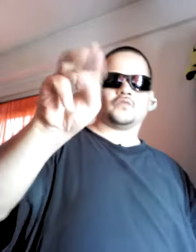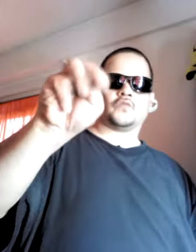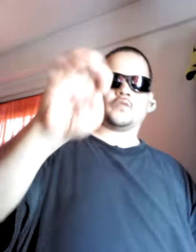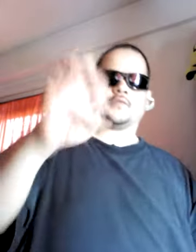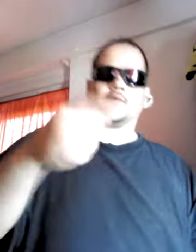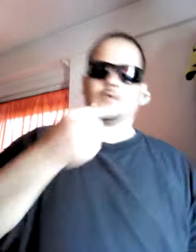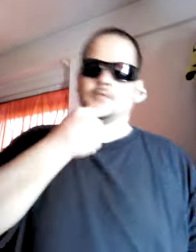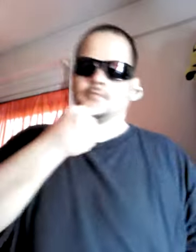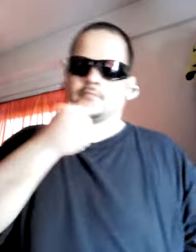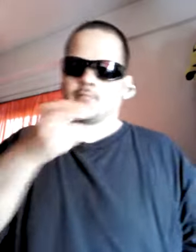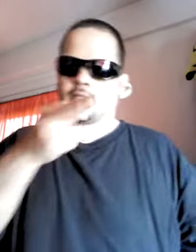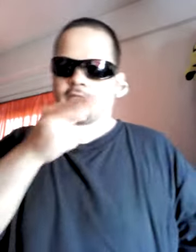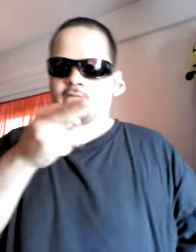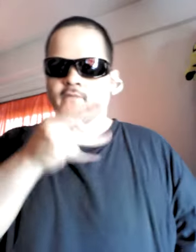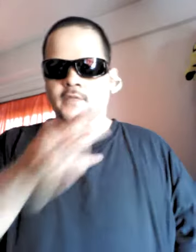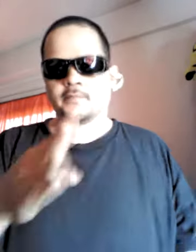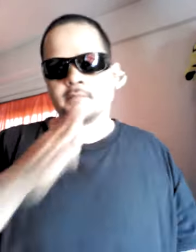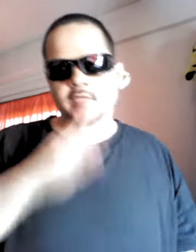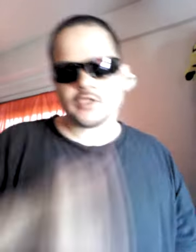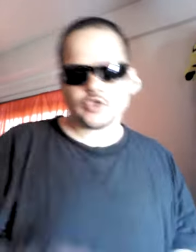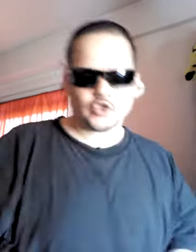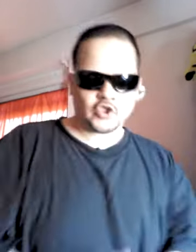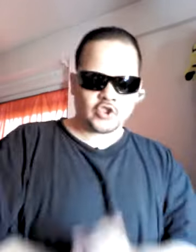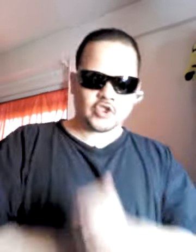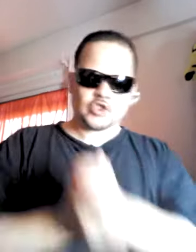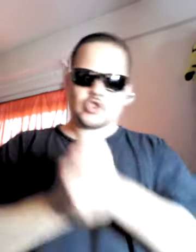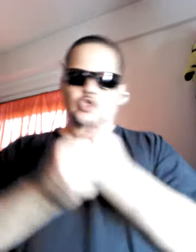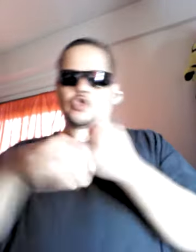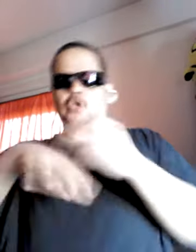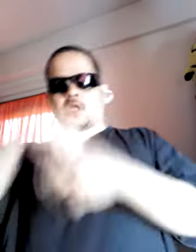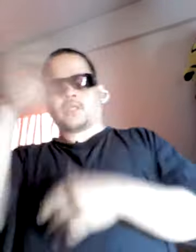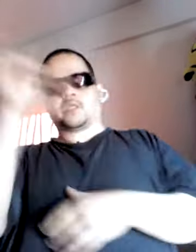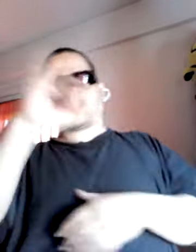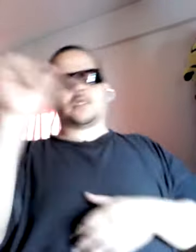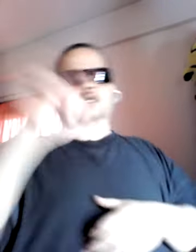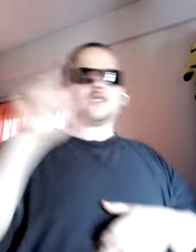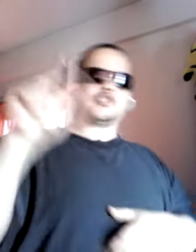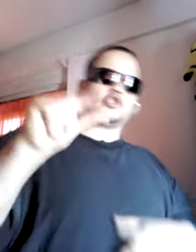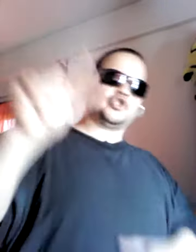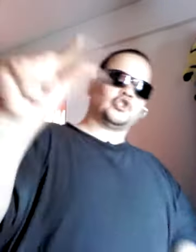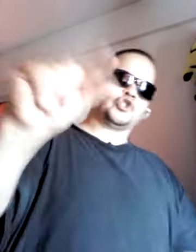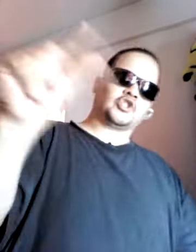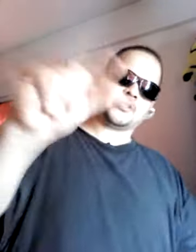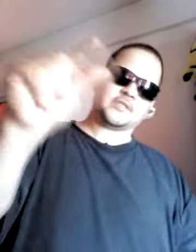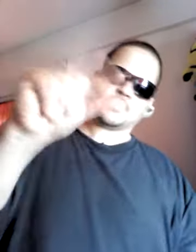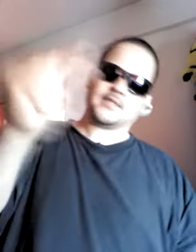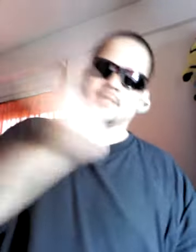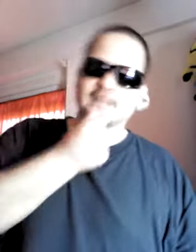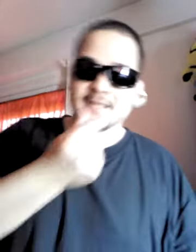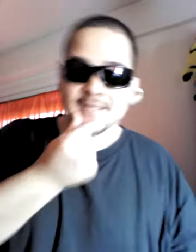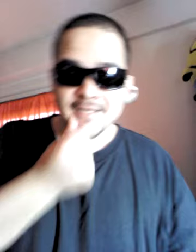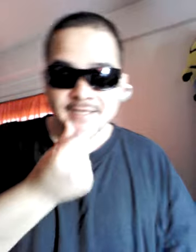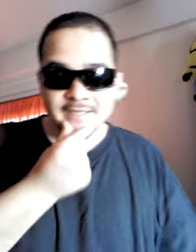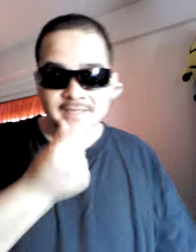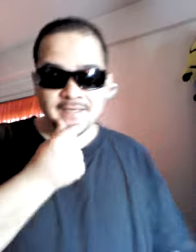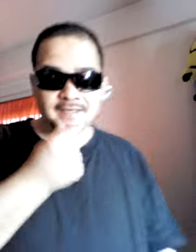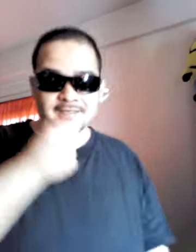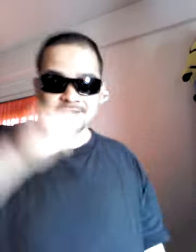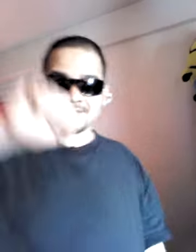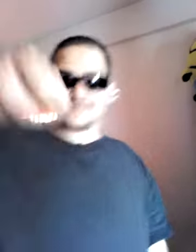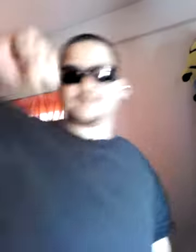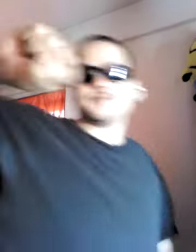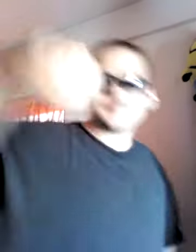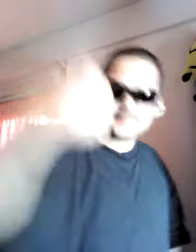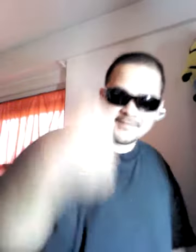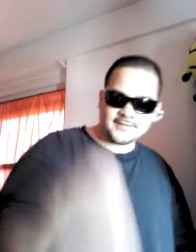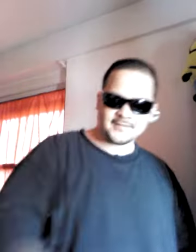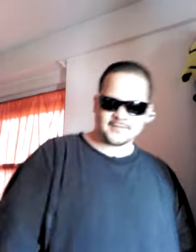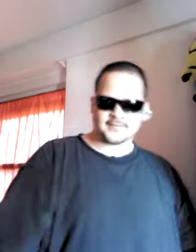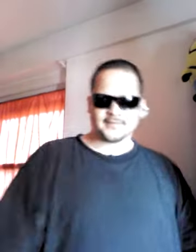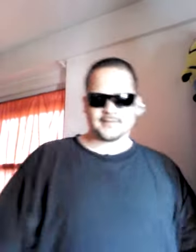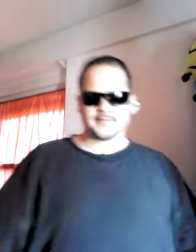house Uh, Compton in the house, nigga, Compton in the house,